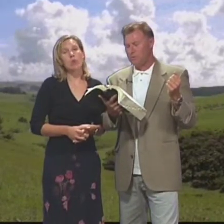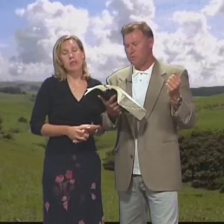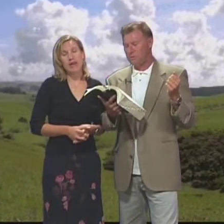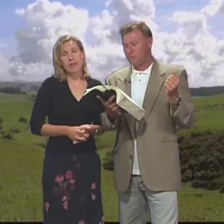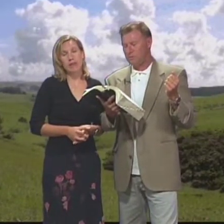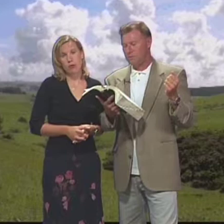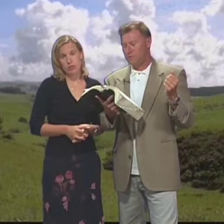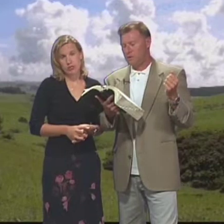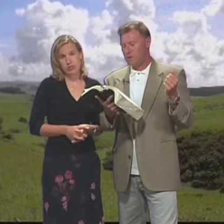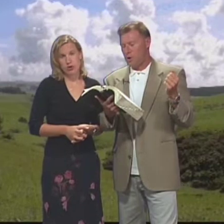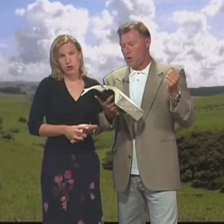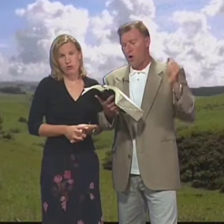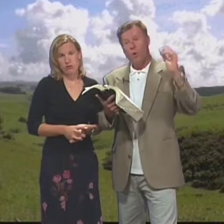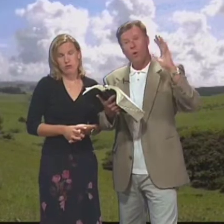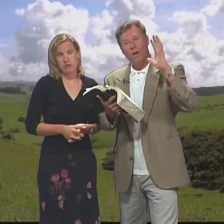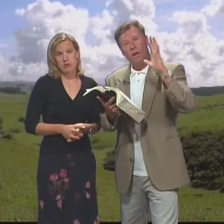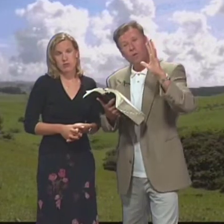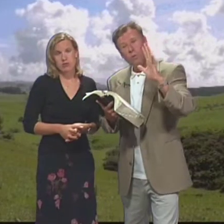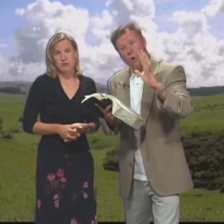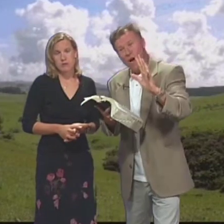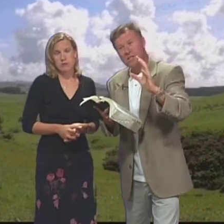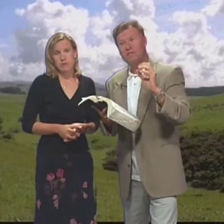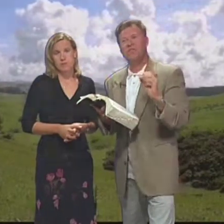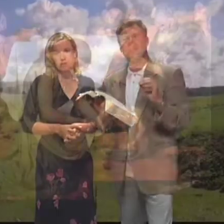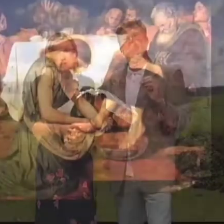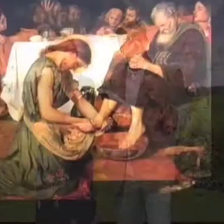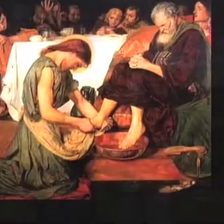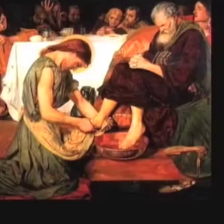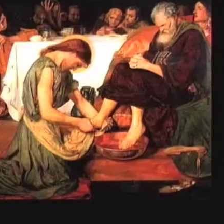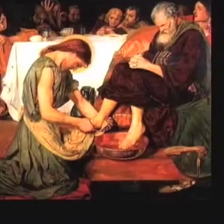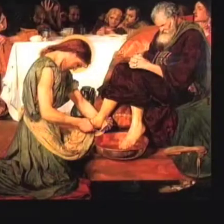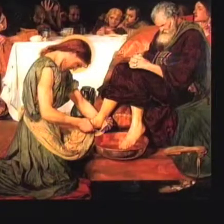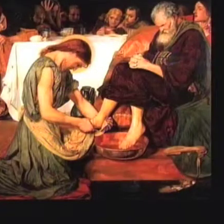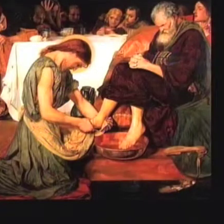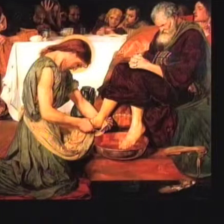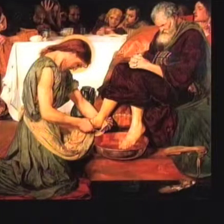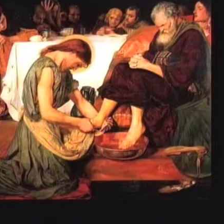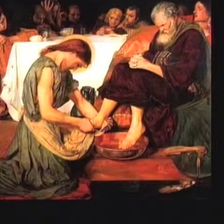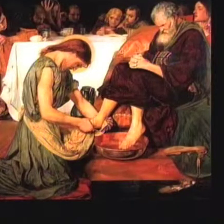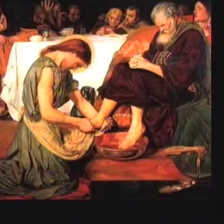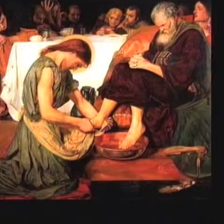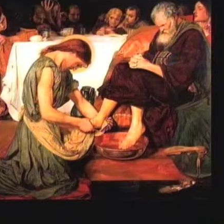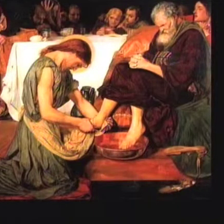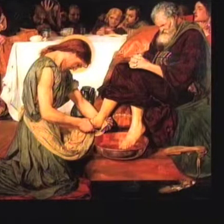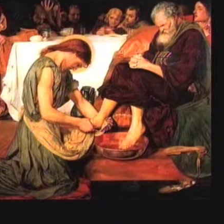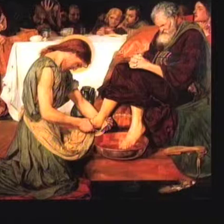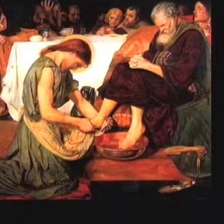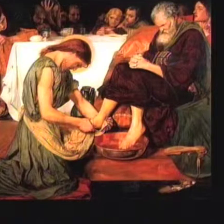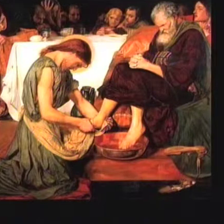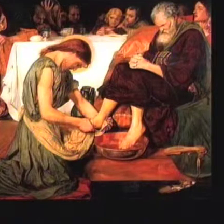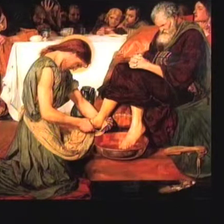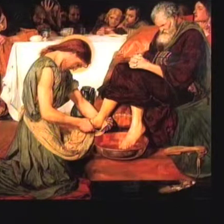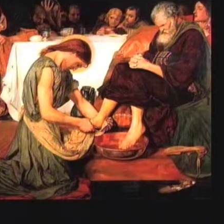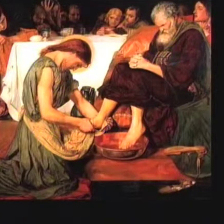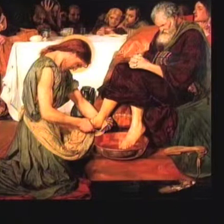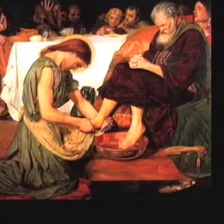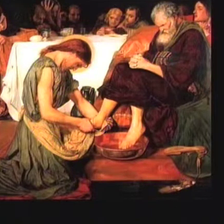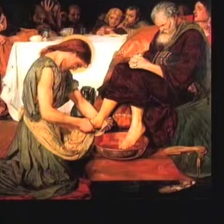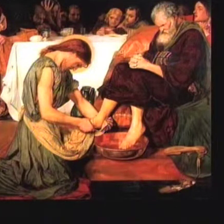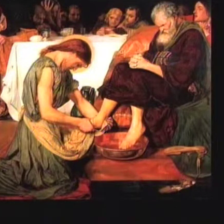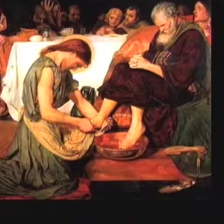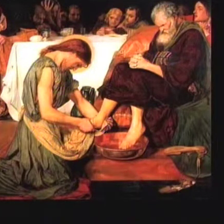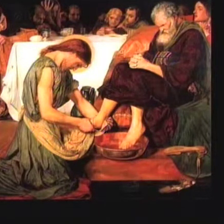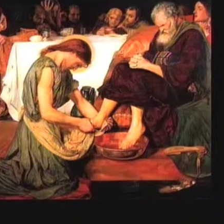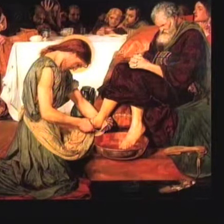Gran cuidado Y preocupación Cuando él lavó Los pies De sus discípulos You More than just